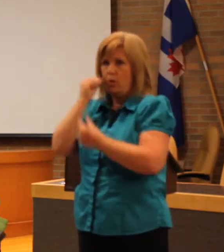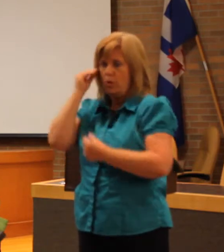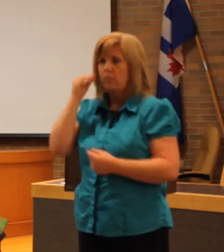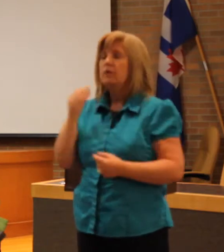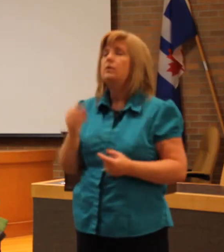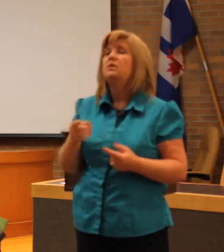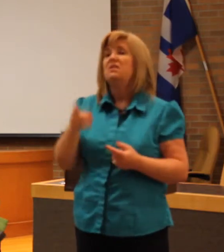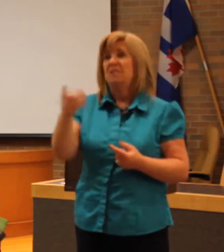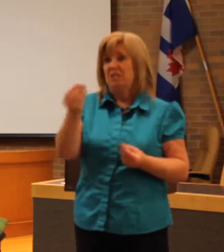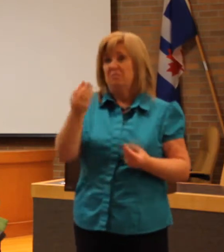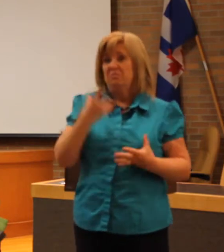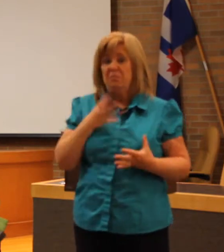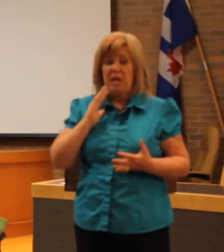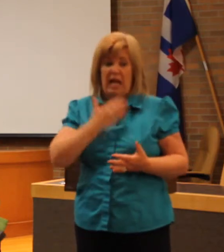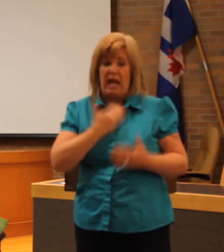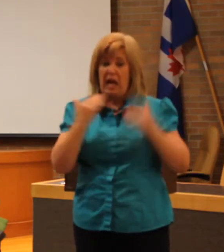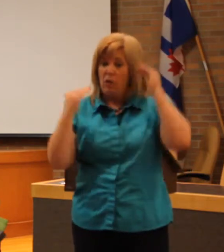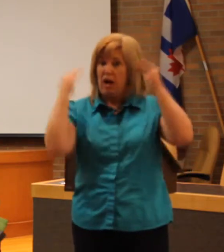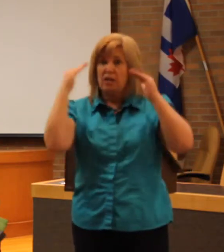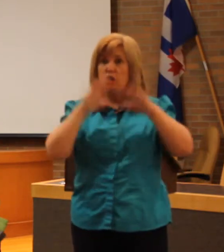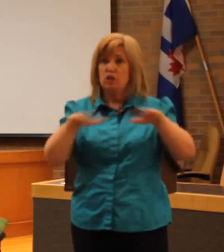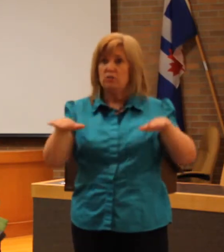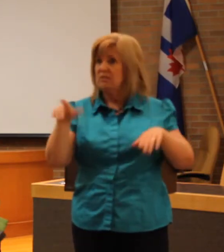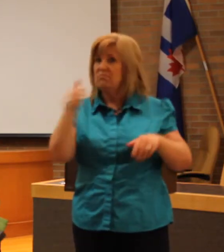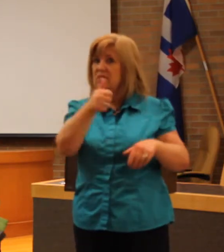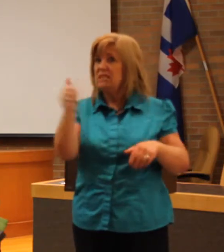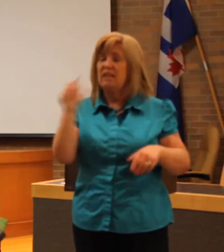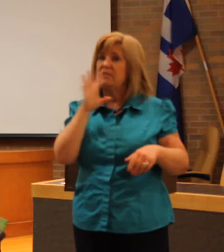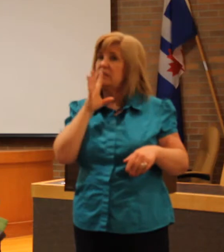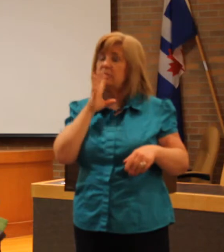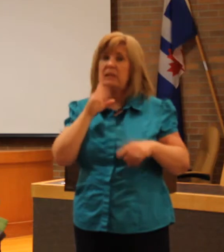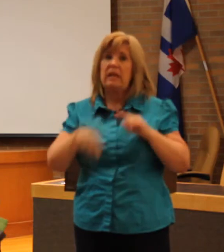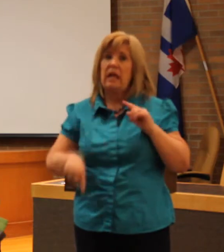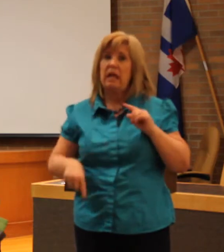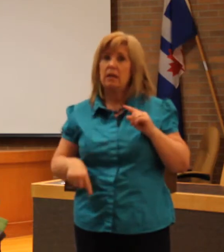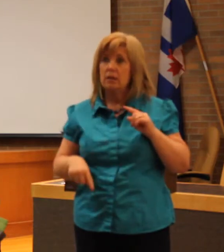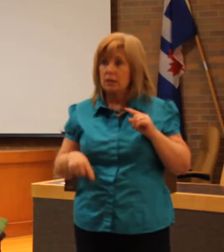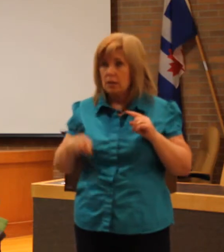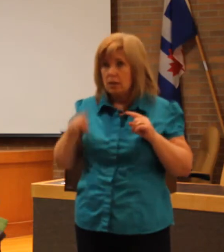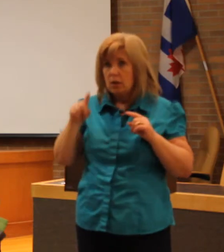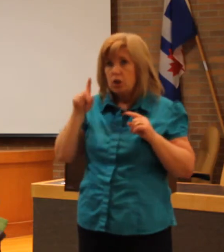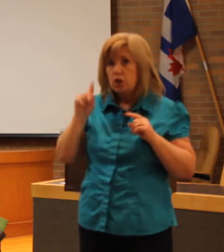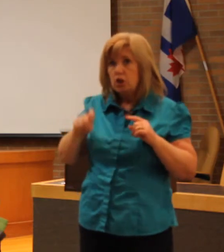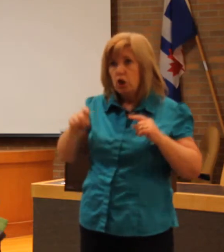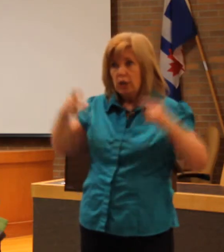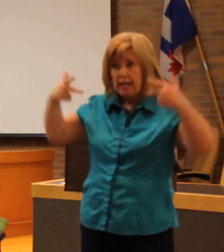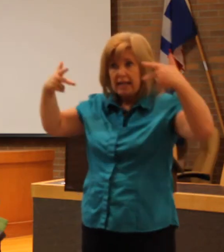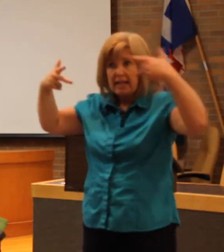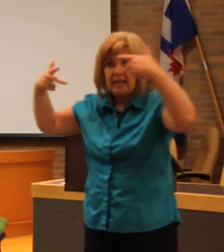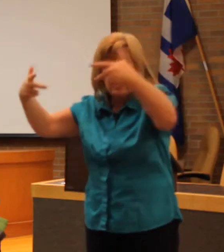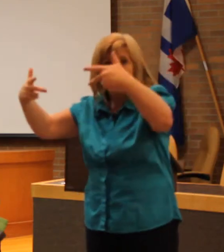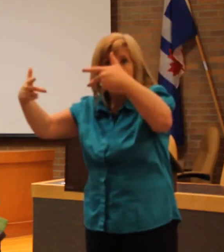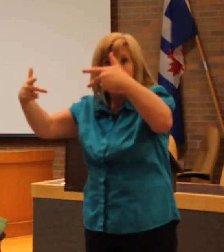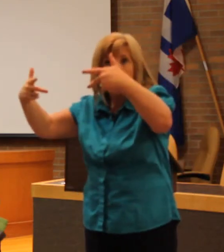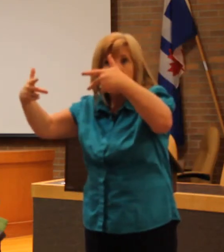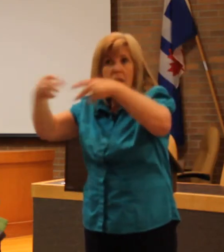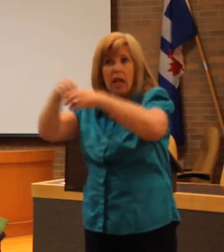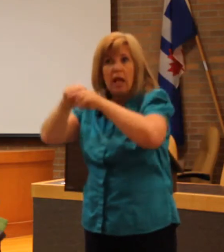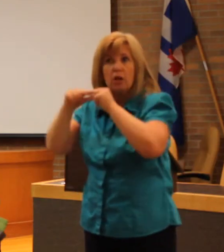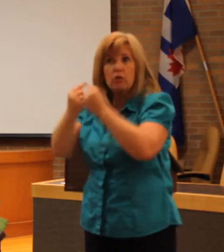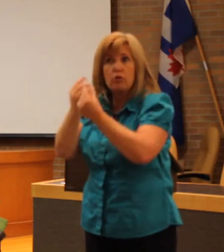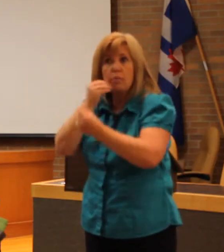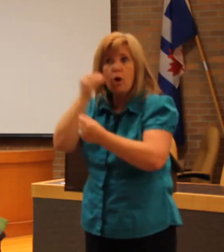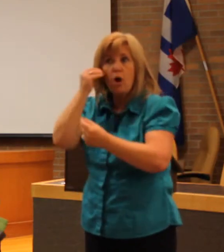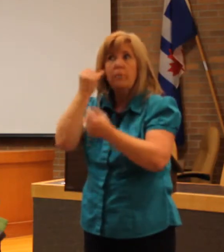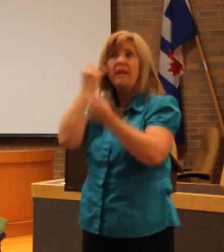our adult children are unable to speak, so do you think it's a good idea to have cameras in group homes so that we can